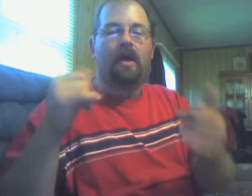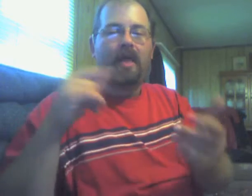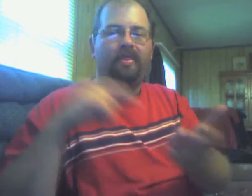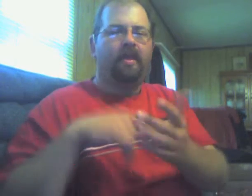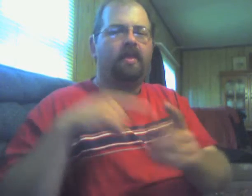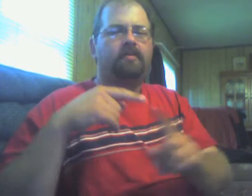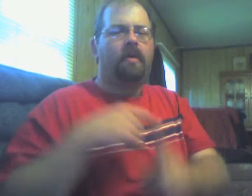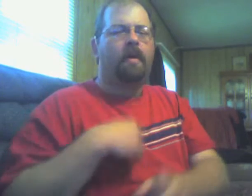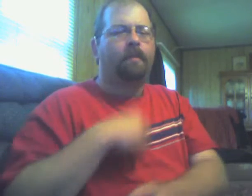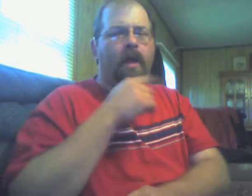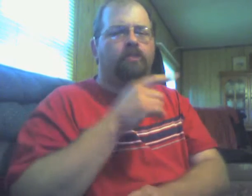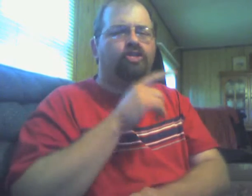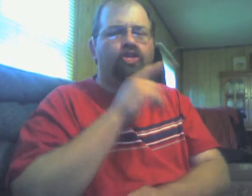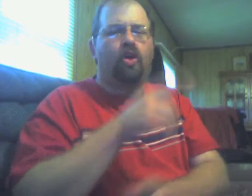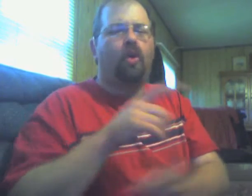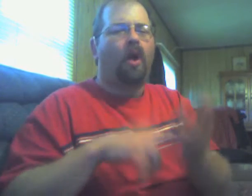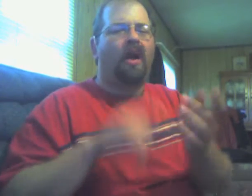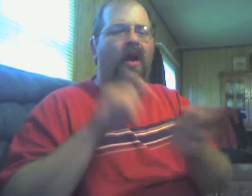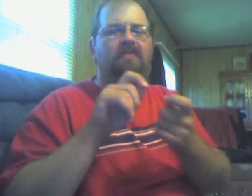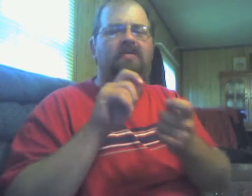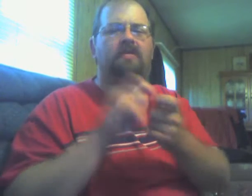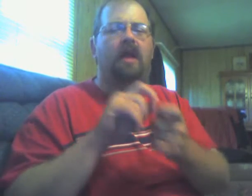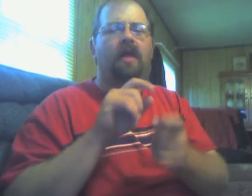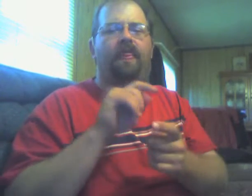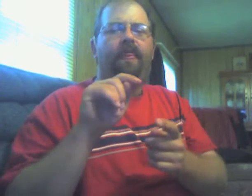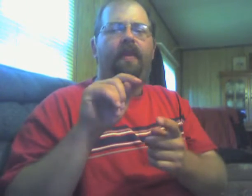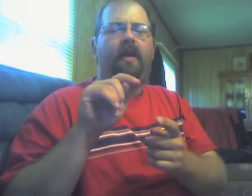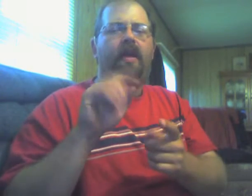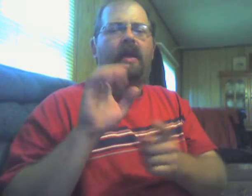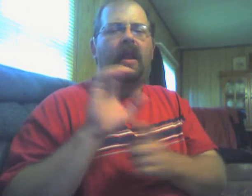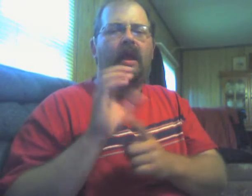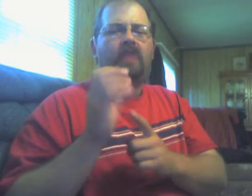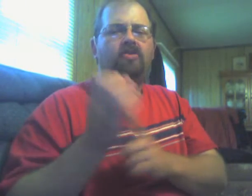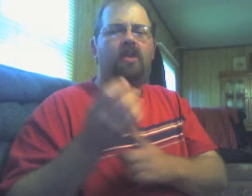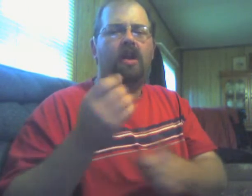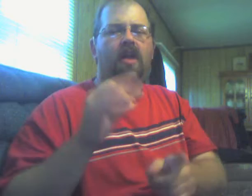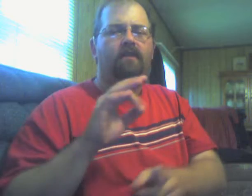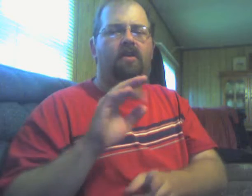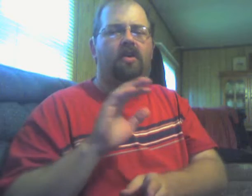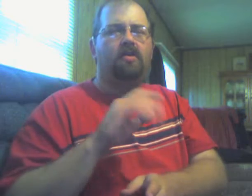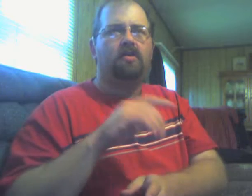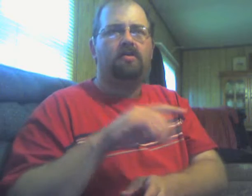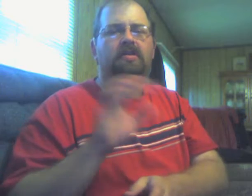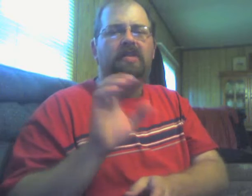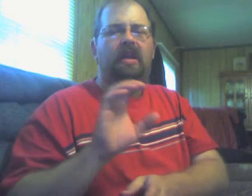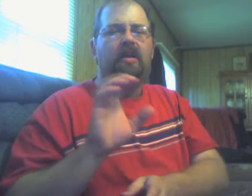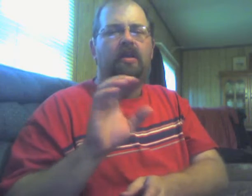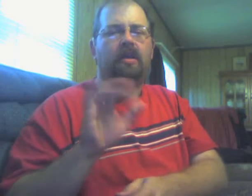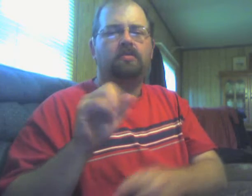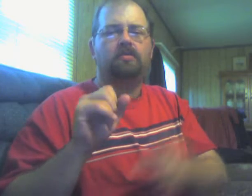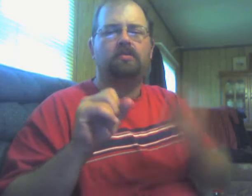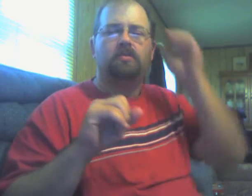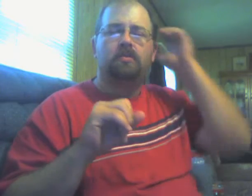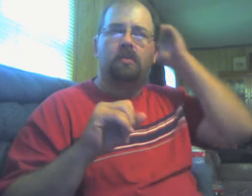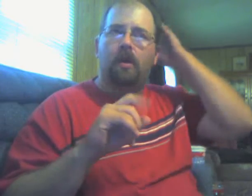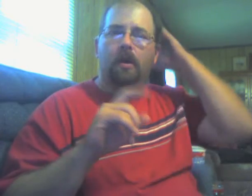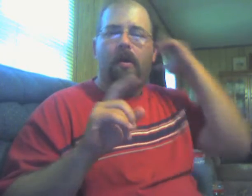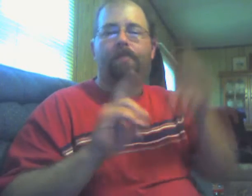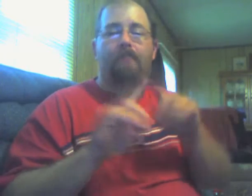Innovation, better value. Craftsman, trust your hands. Would you like it, Paulie?